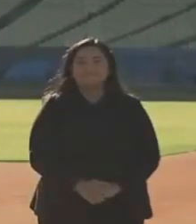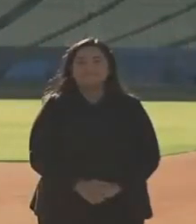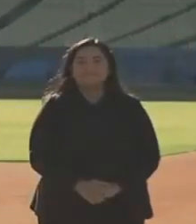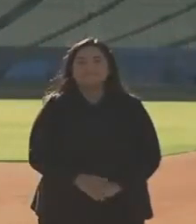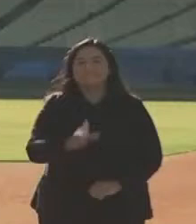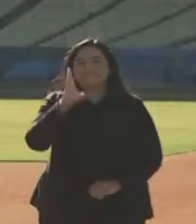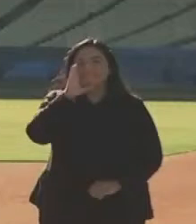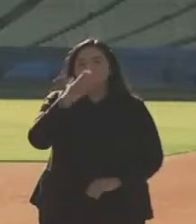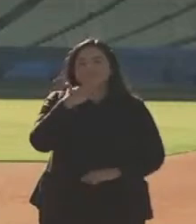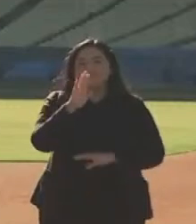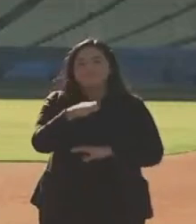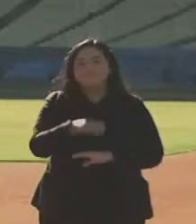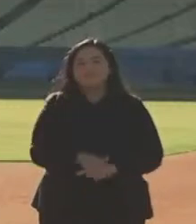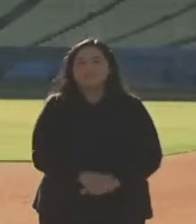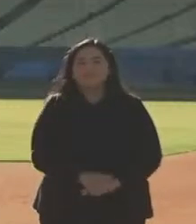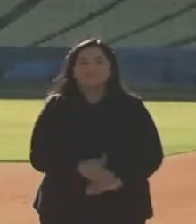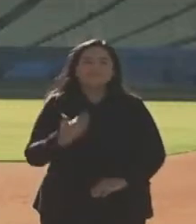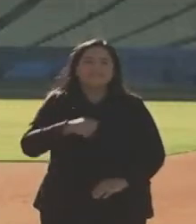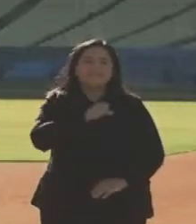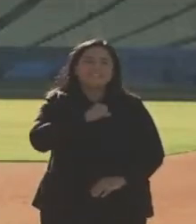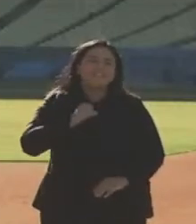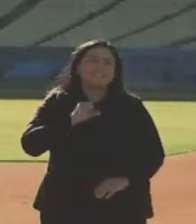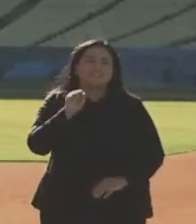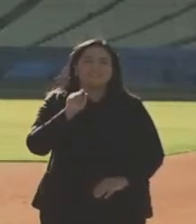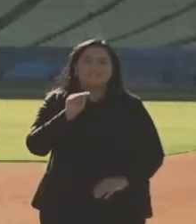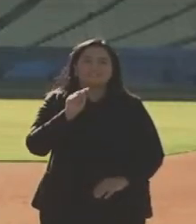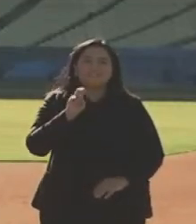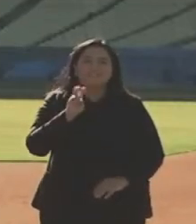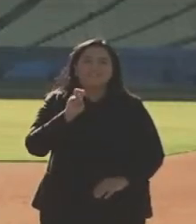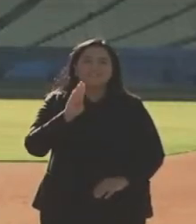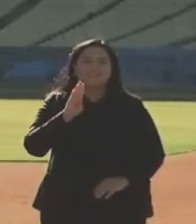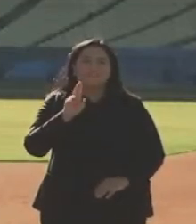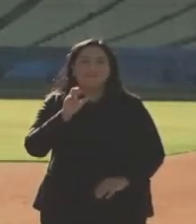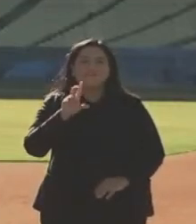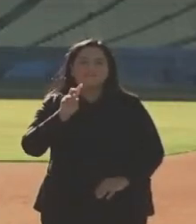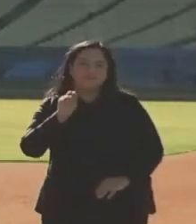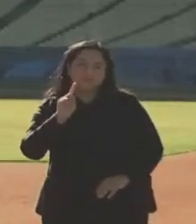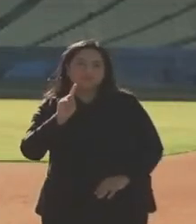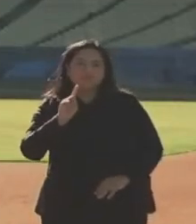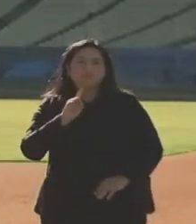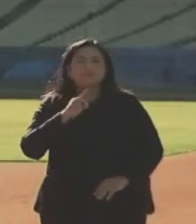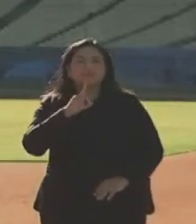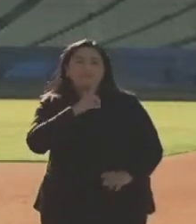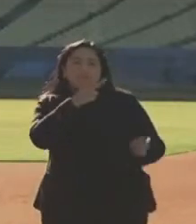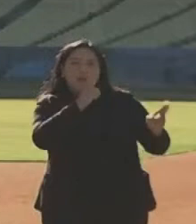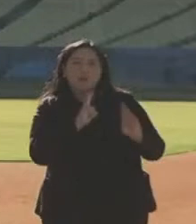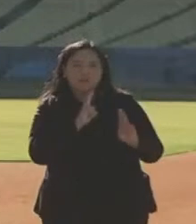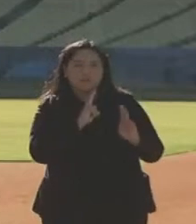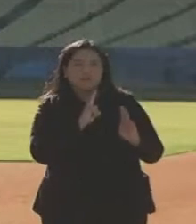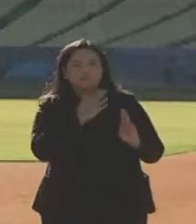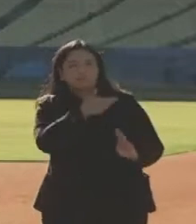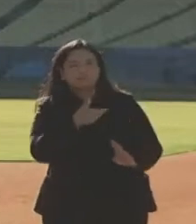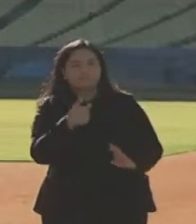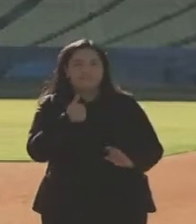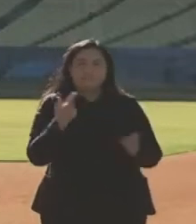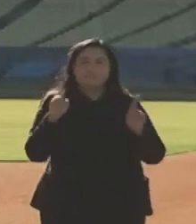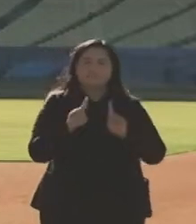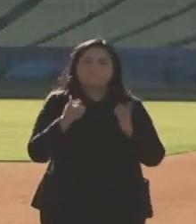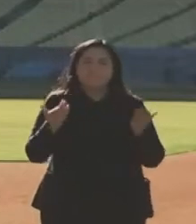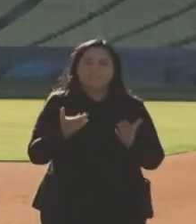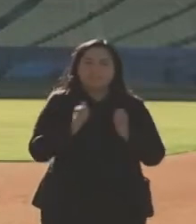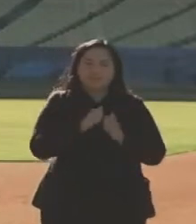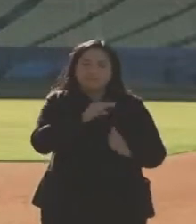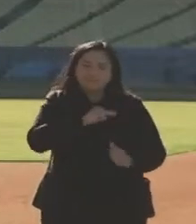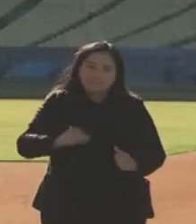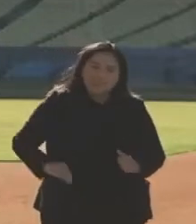Good afternoon. Senator Steve Bradford representing the 35th Senate District, but I'm honored to be here with my good friend Mayor Garcia-Eddie, our governor,